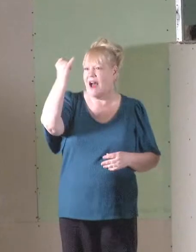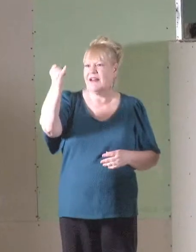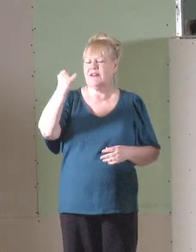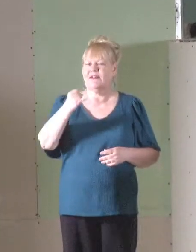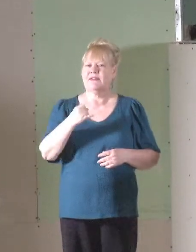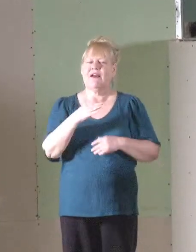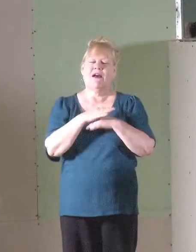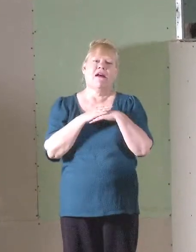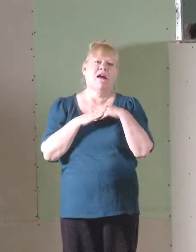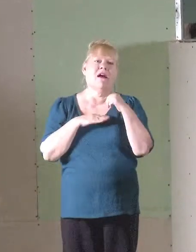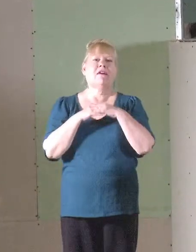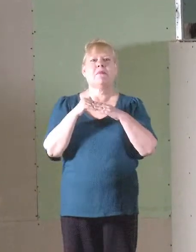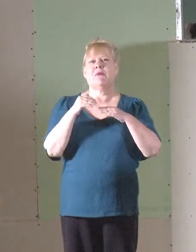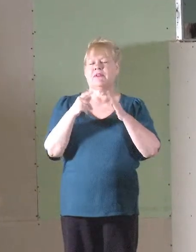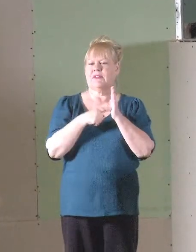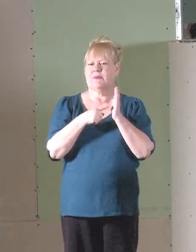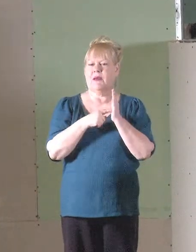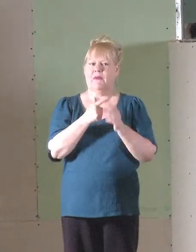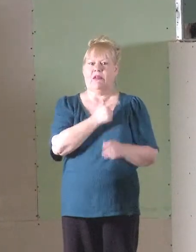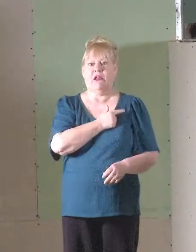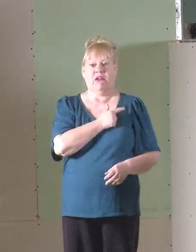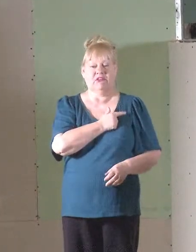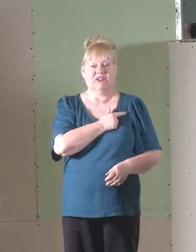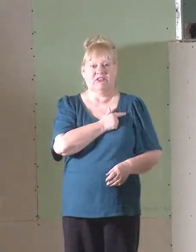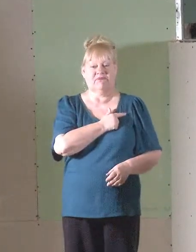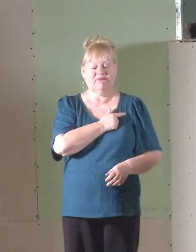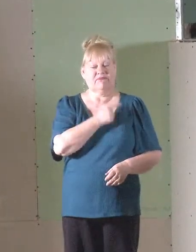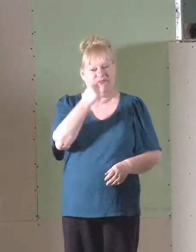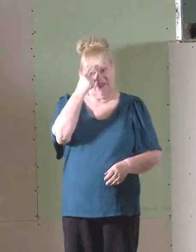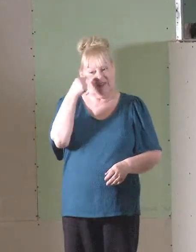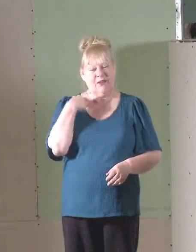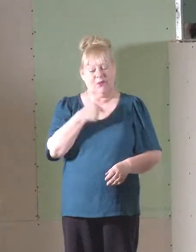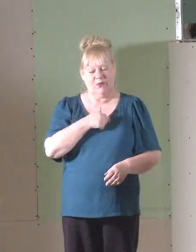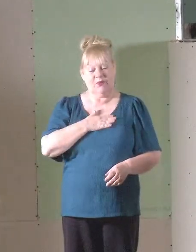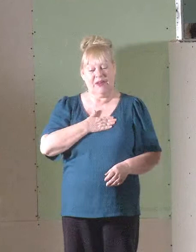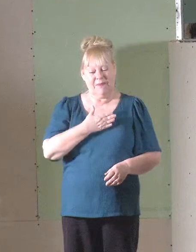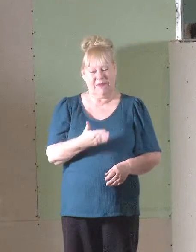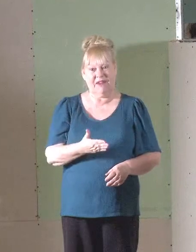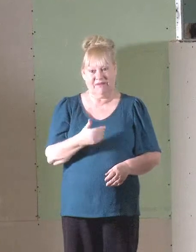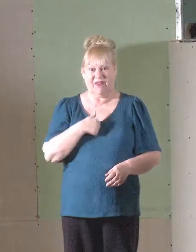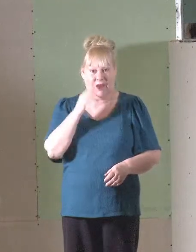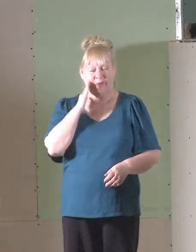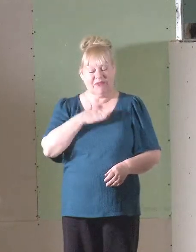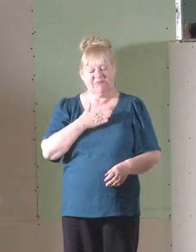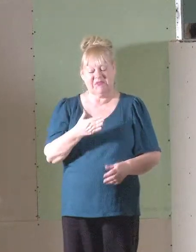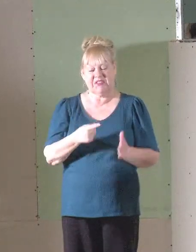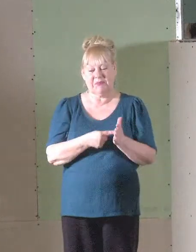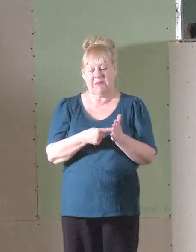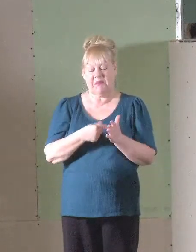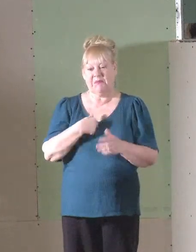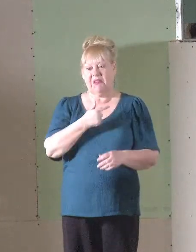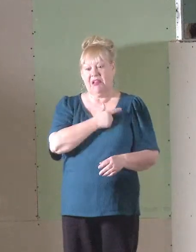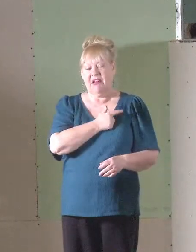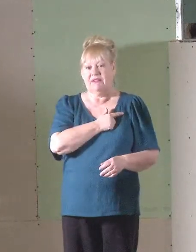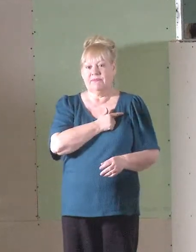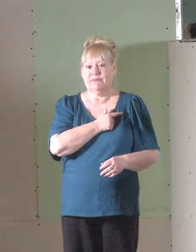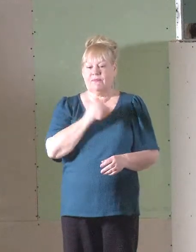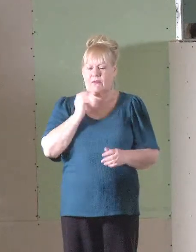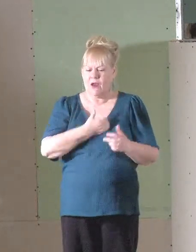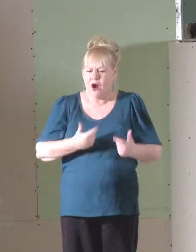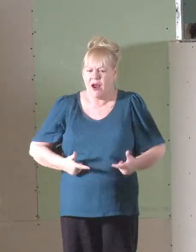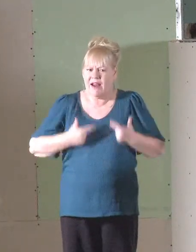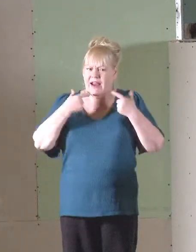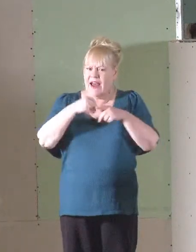can get comfortable. Sometimes we even get a little lazy, don't we? I think we would admit to that. At least I will. Our life in